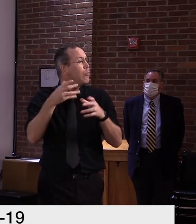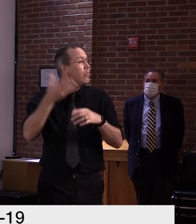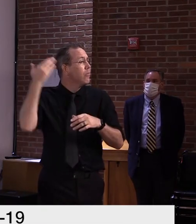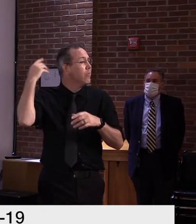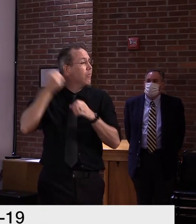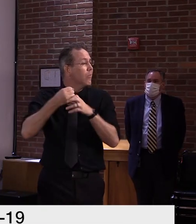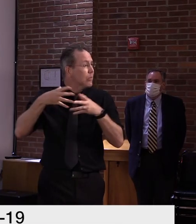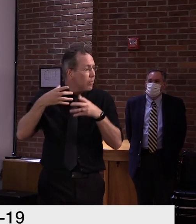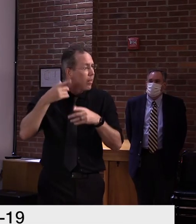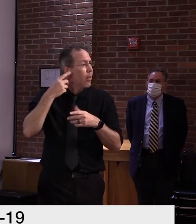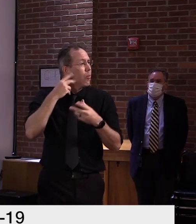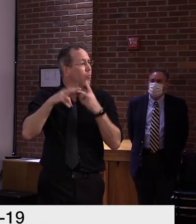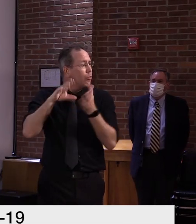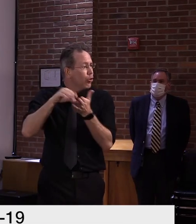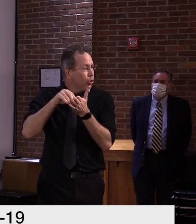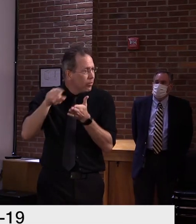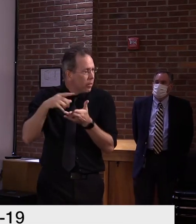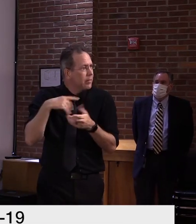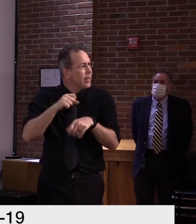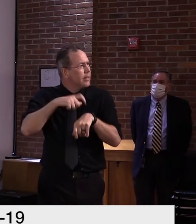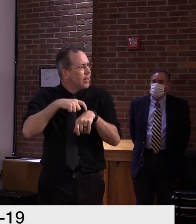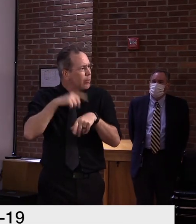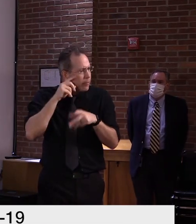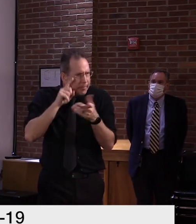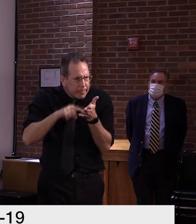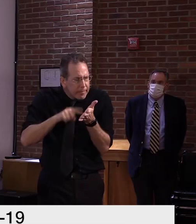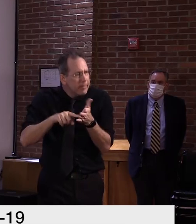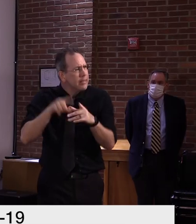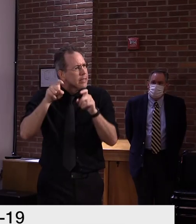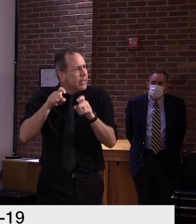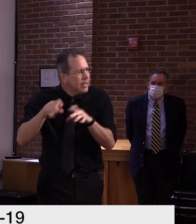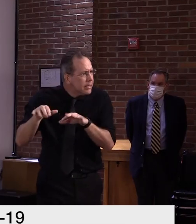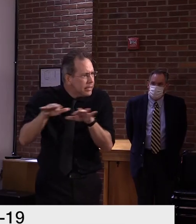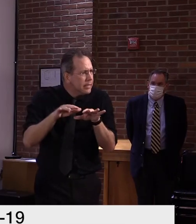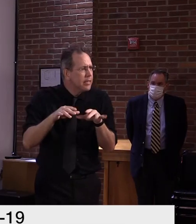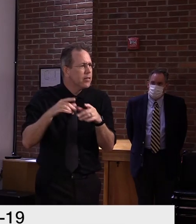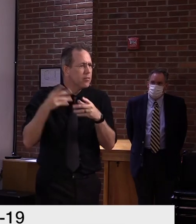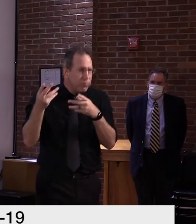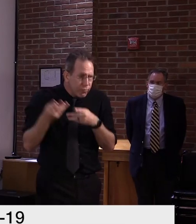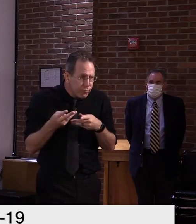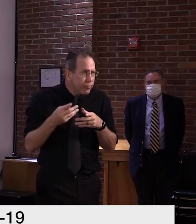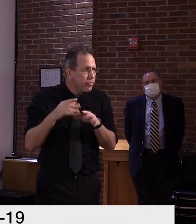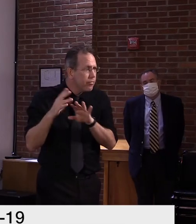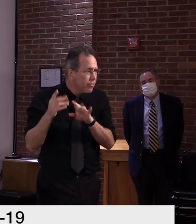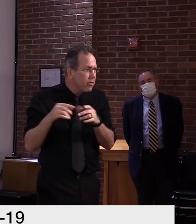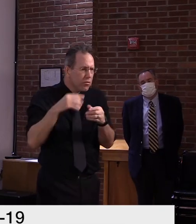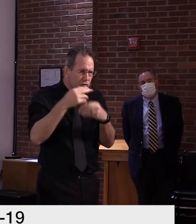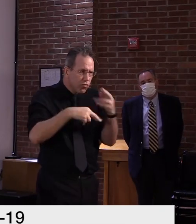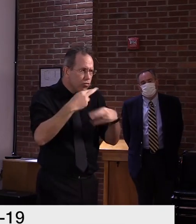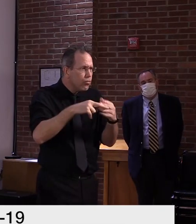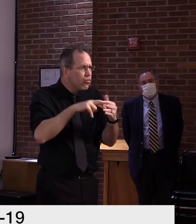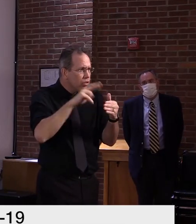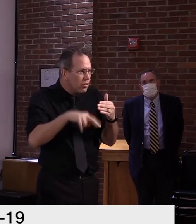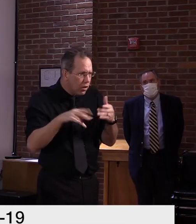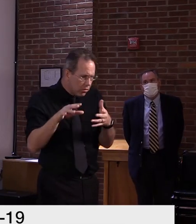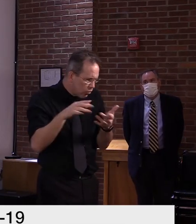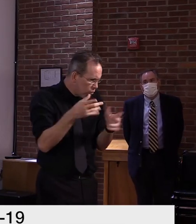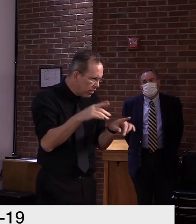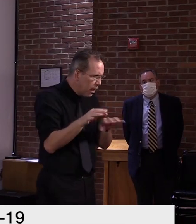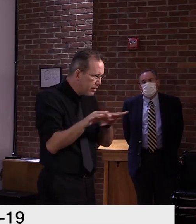analyze data, reflect on the data, and provide an accurate, um, assessment of what's going on.